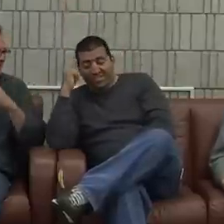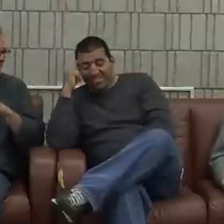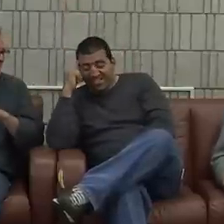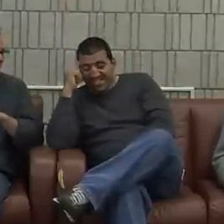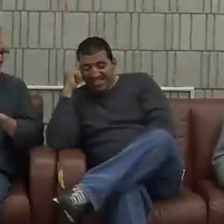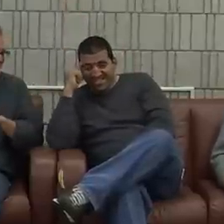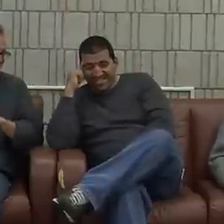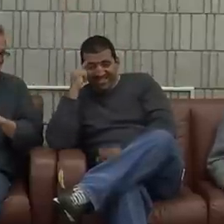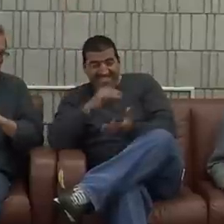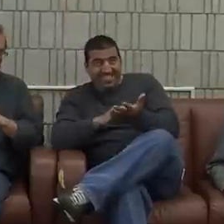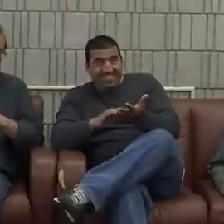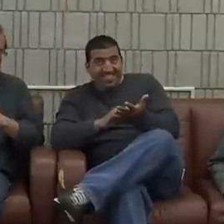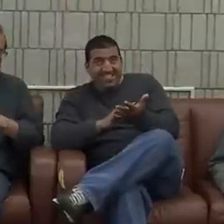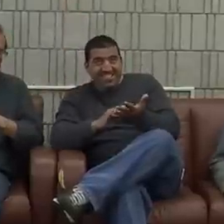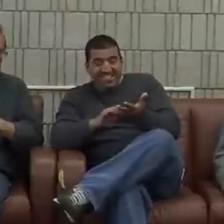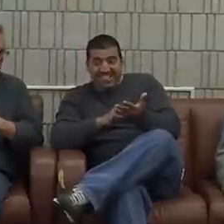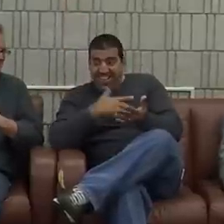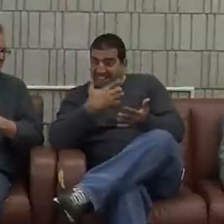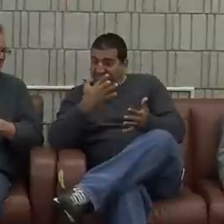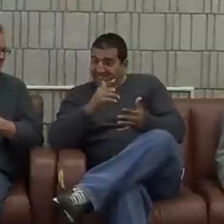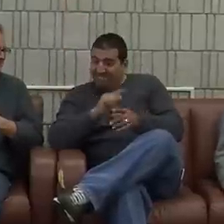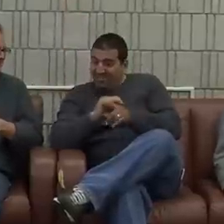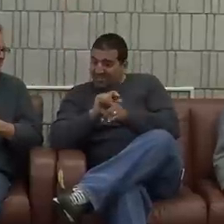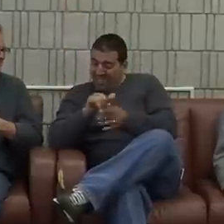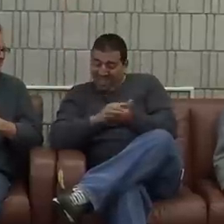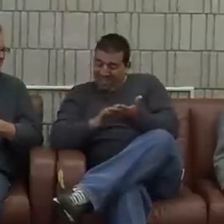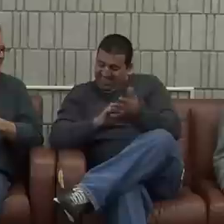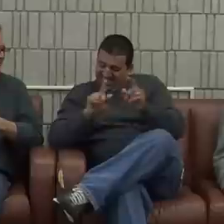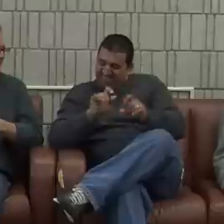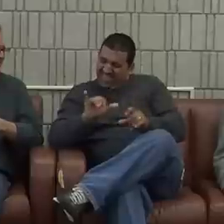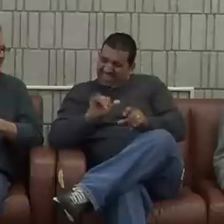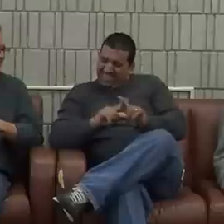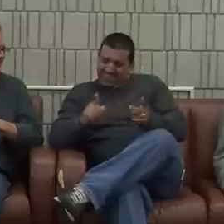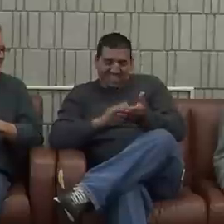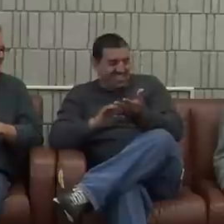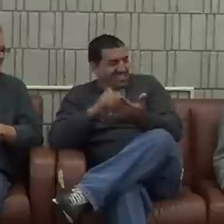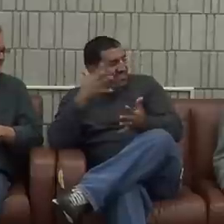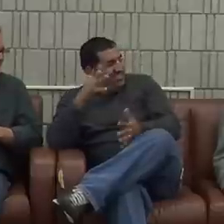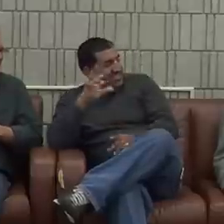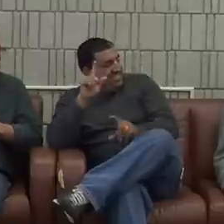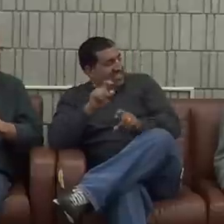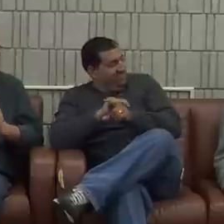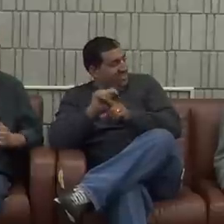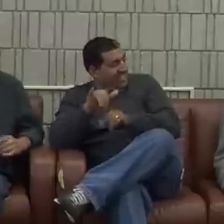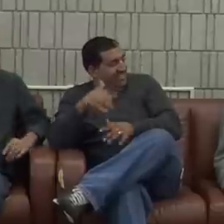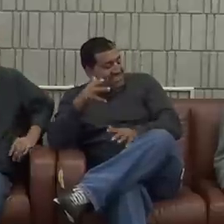I do, as matter of fact. Yeah, Braille. I've been trained to do that. Actually, I did have that experience.